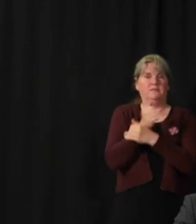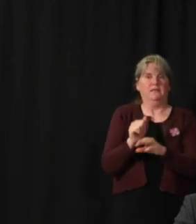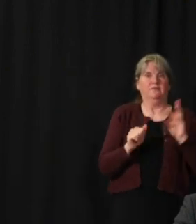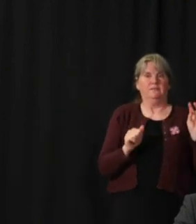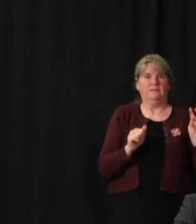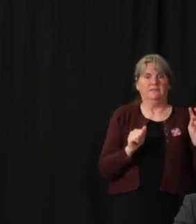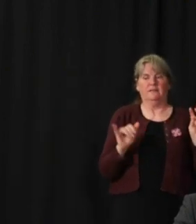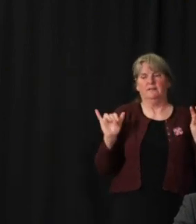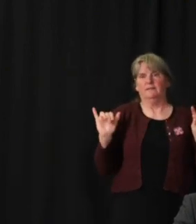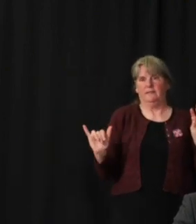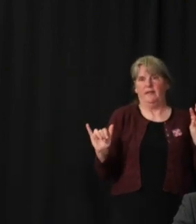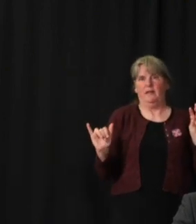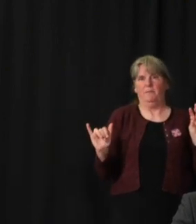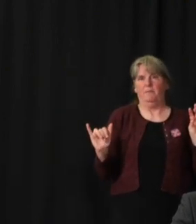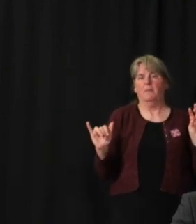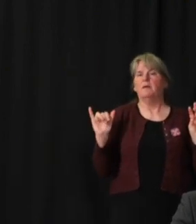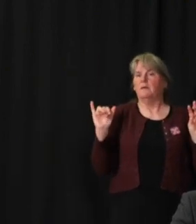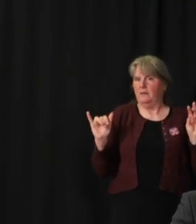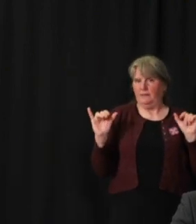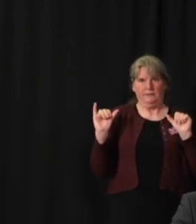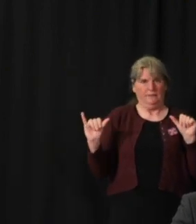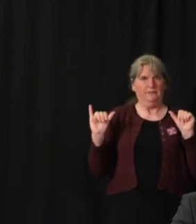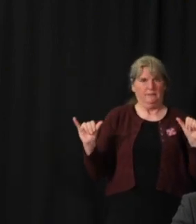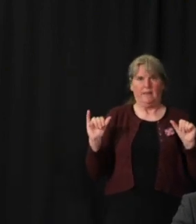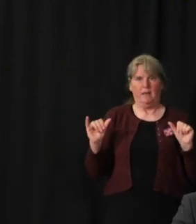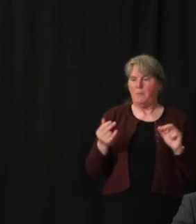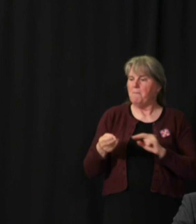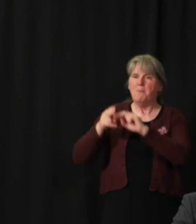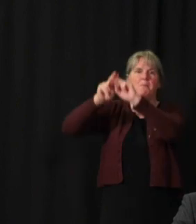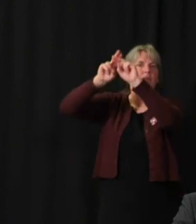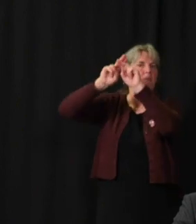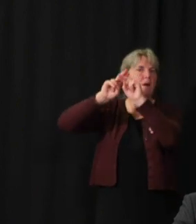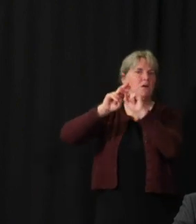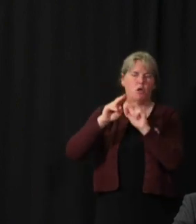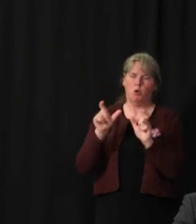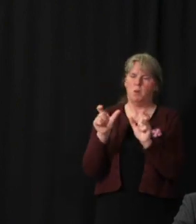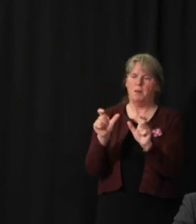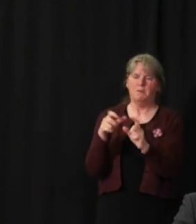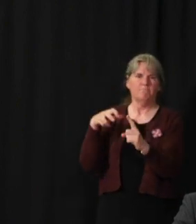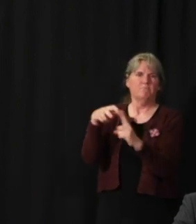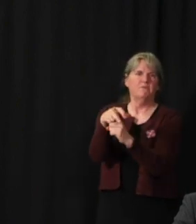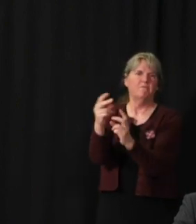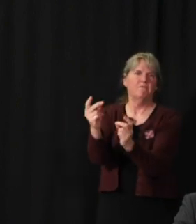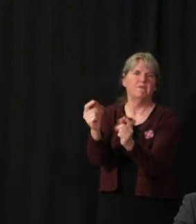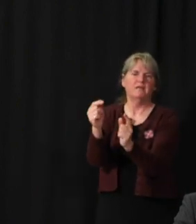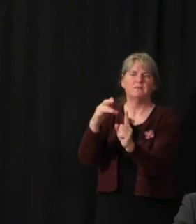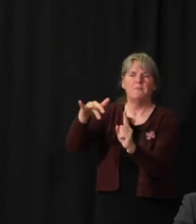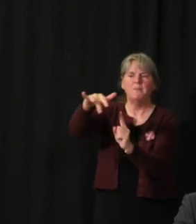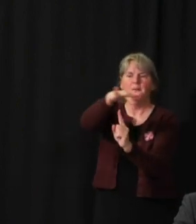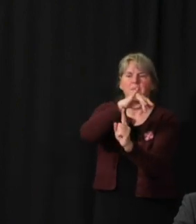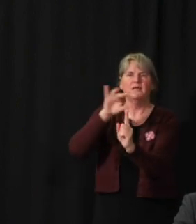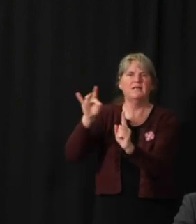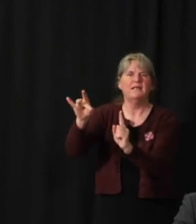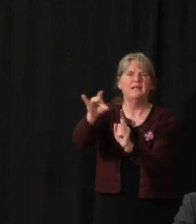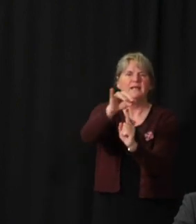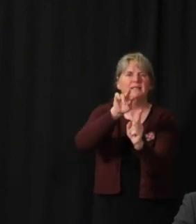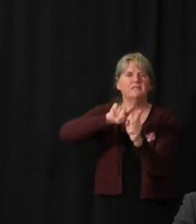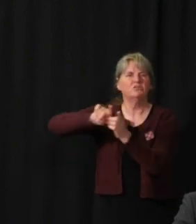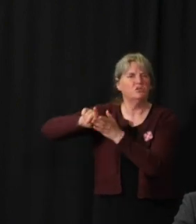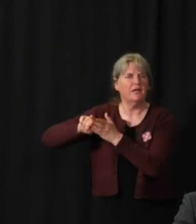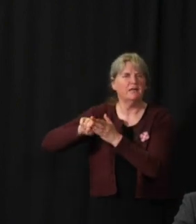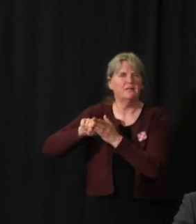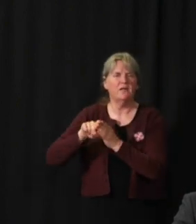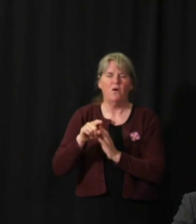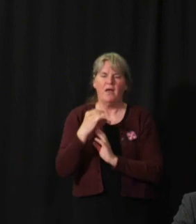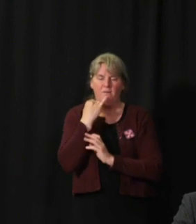positions because we remain on top of the epidemic having measures in place that keep the ability of